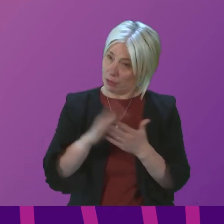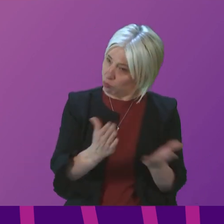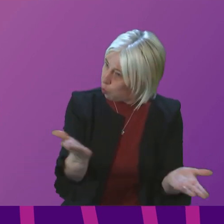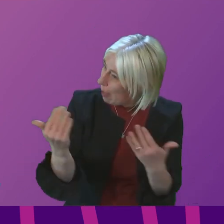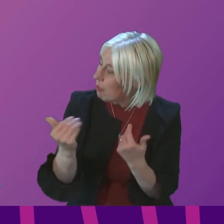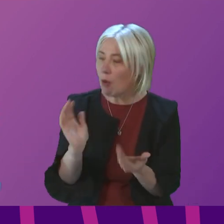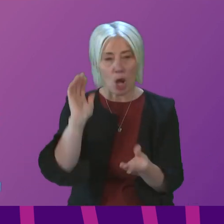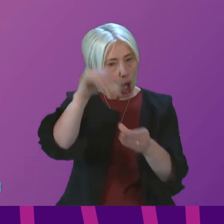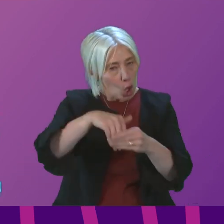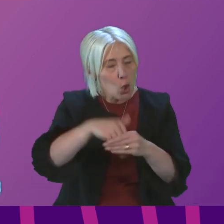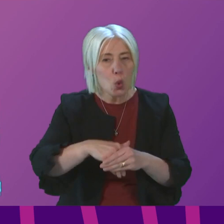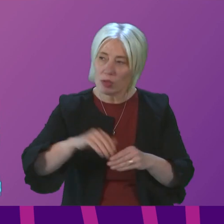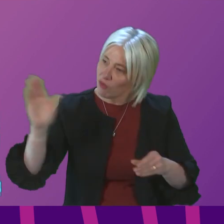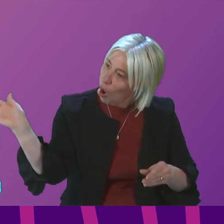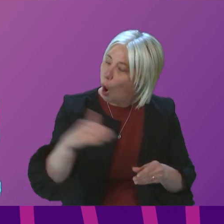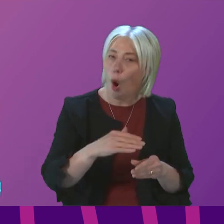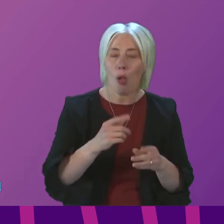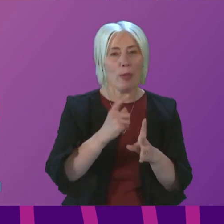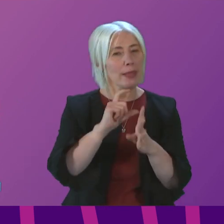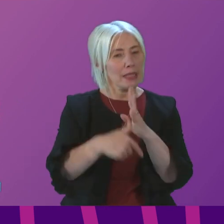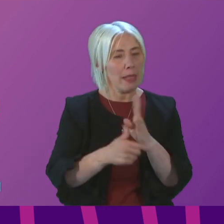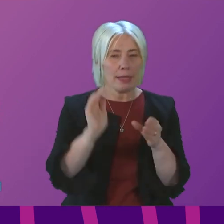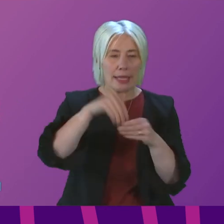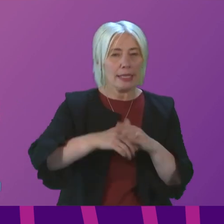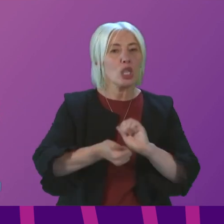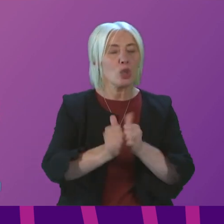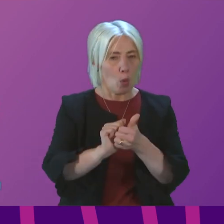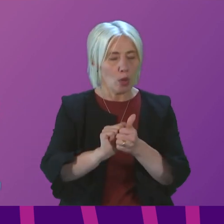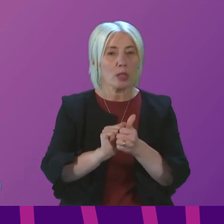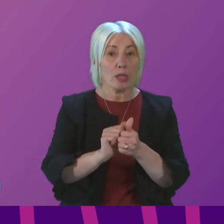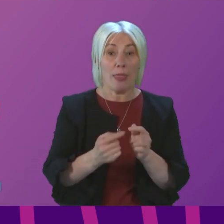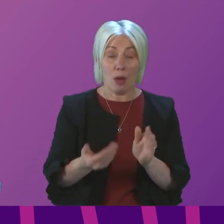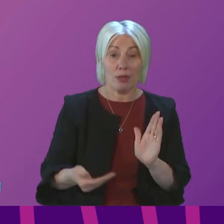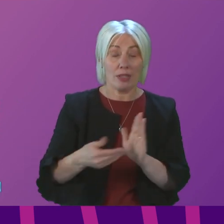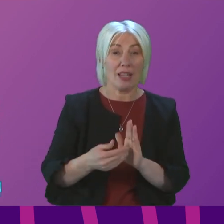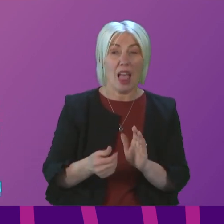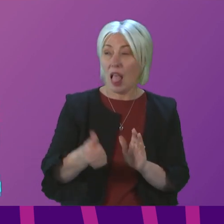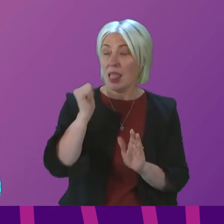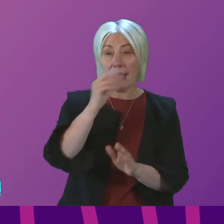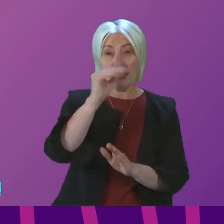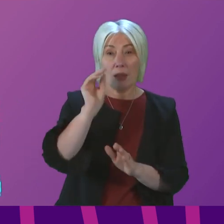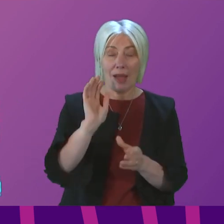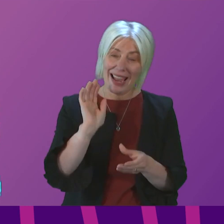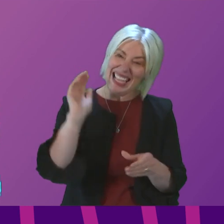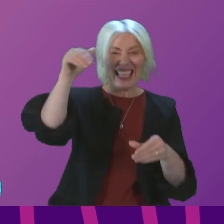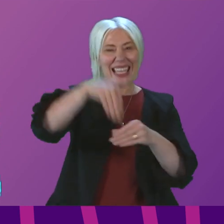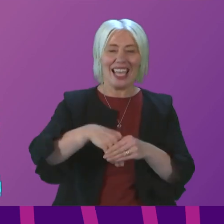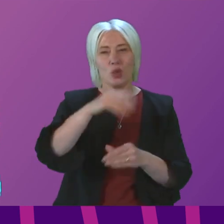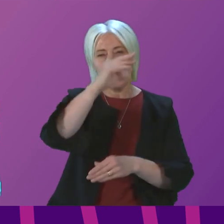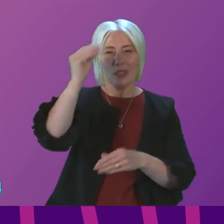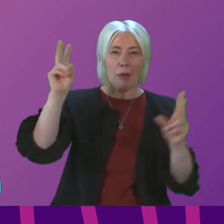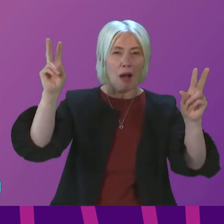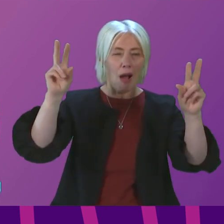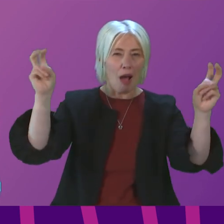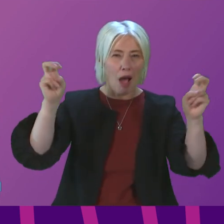for participants with disabilities, and this comes in addition to last summer's Get Into Summer programme that included targeted sessions at